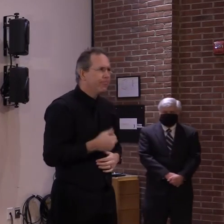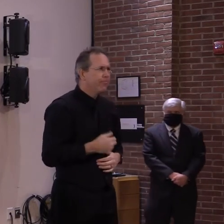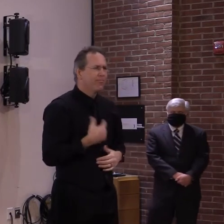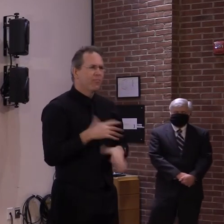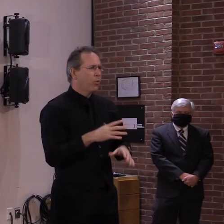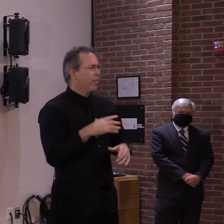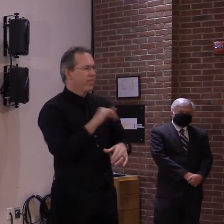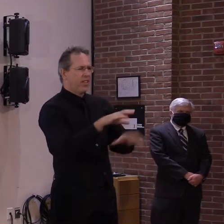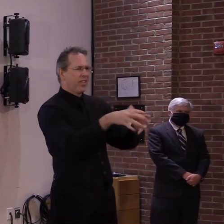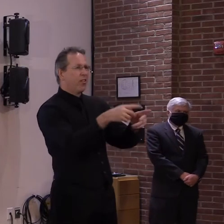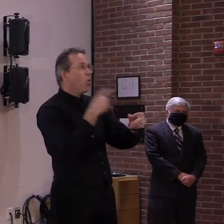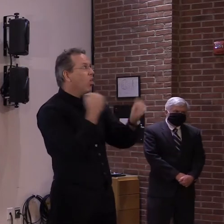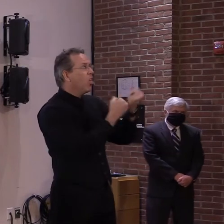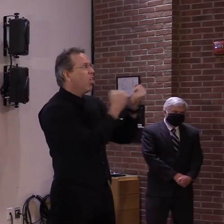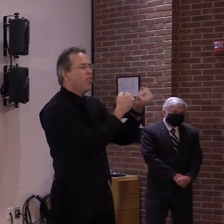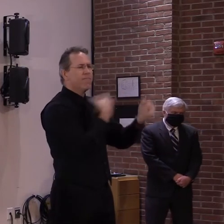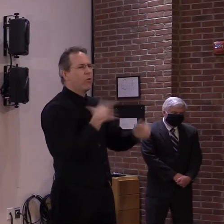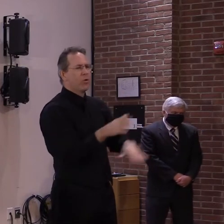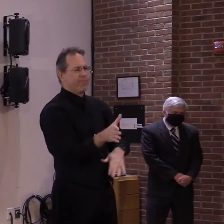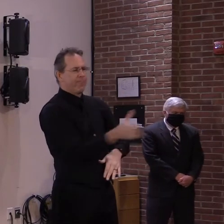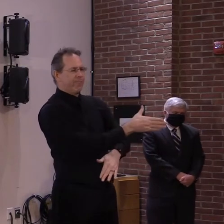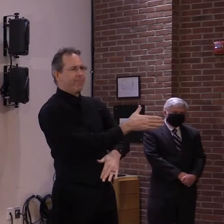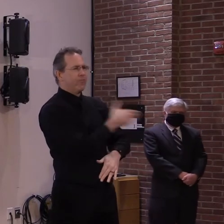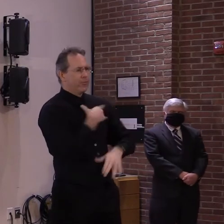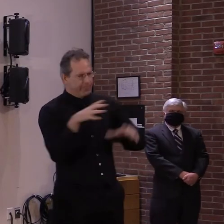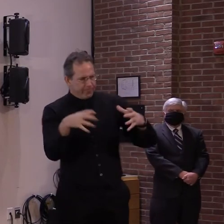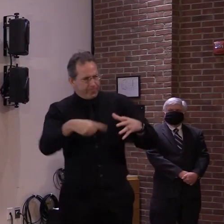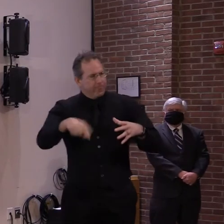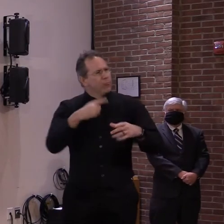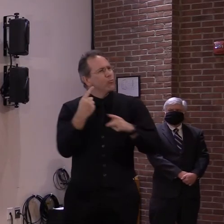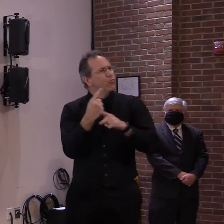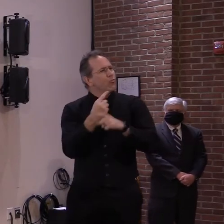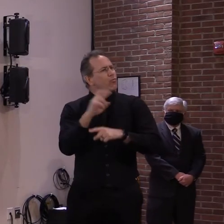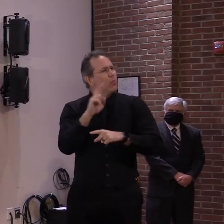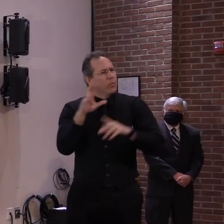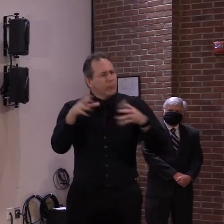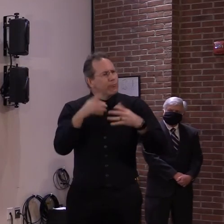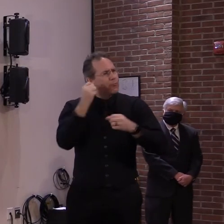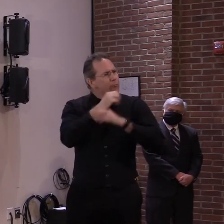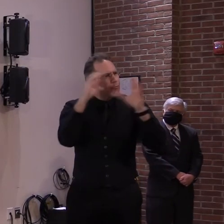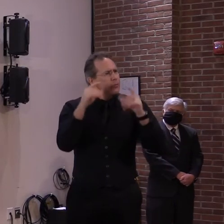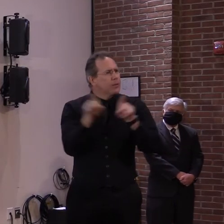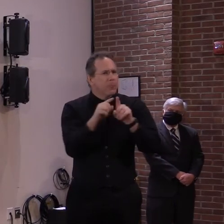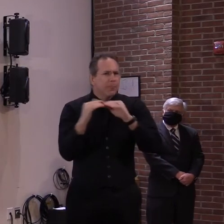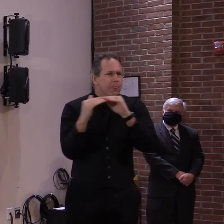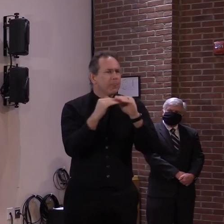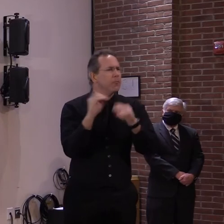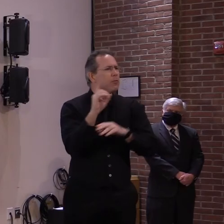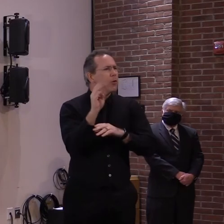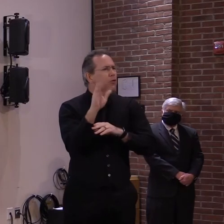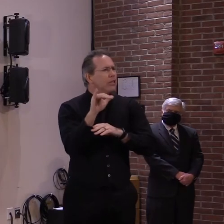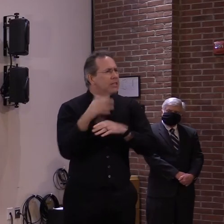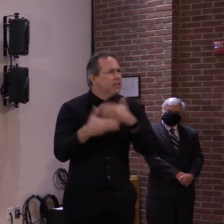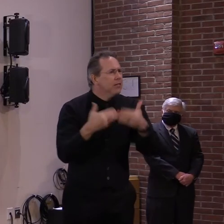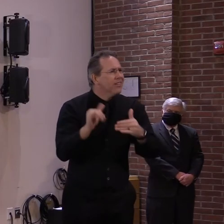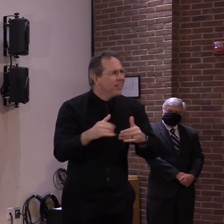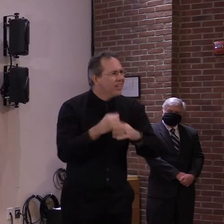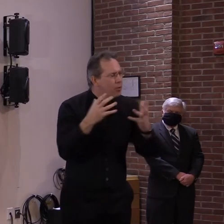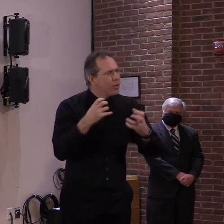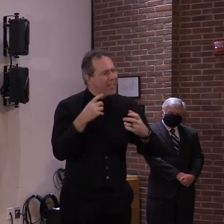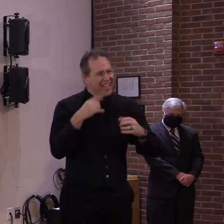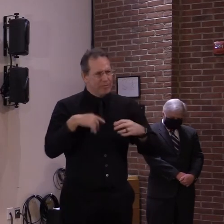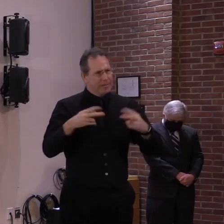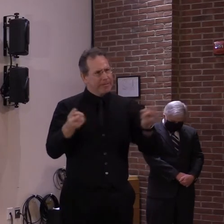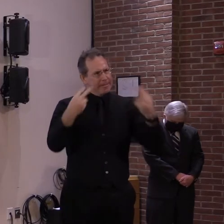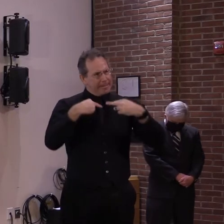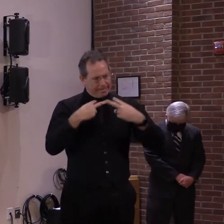will get back, uh, to its roots and, uh, be the party that I perceive them to be. And so, um, based, uh,